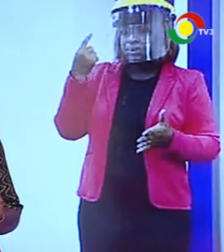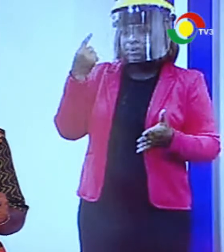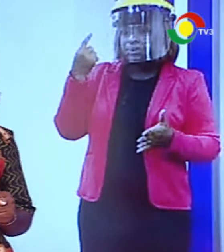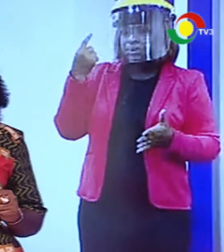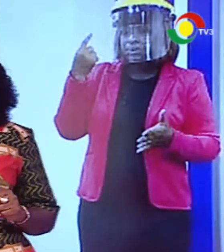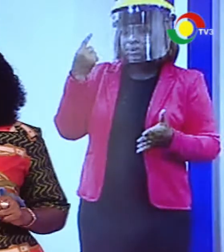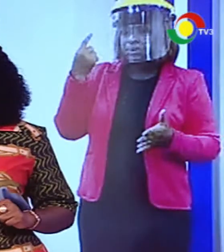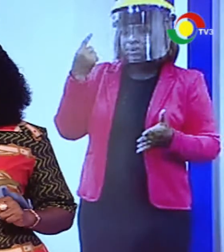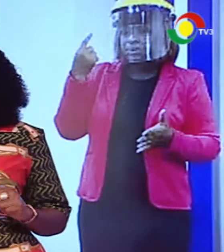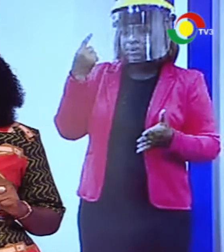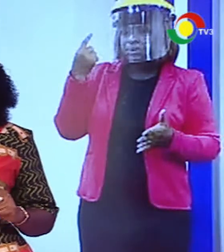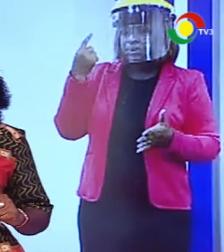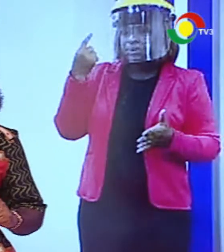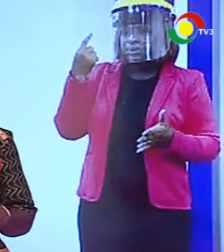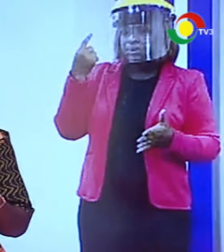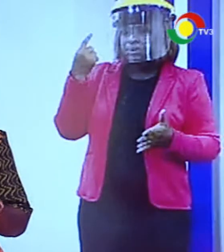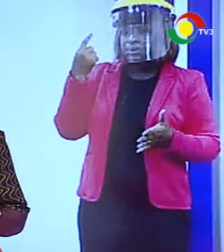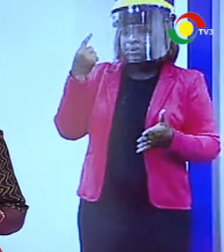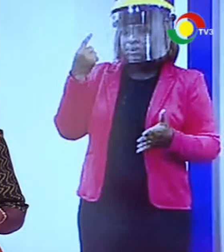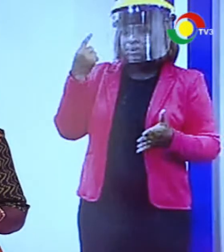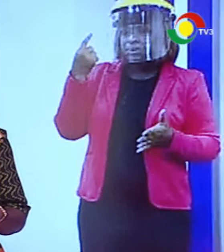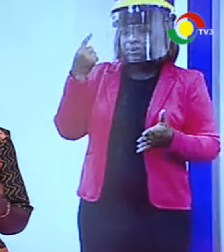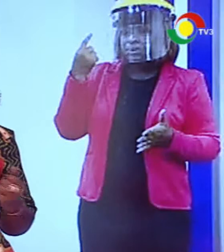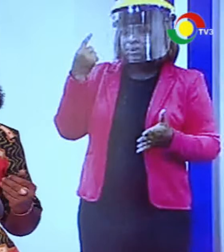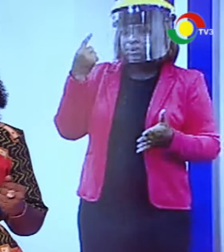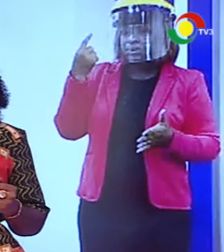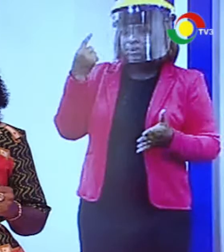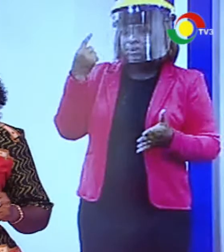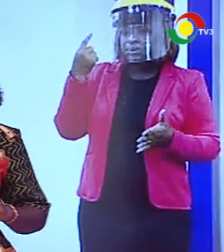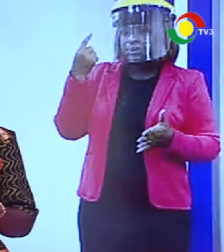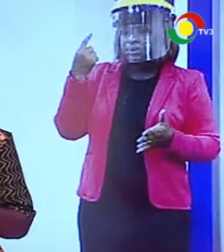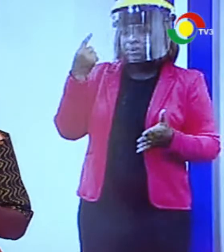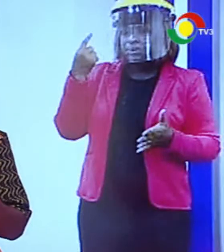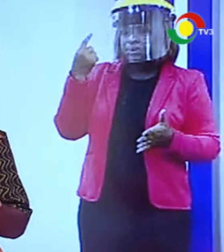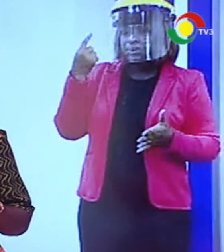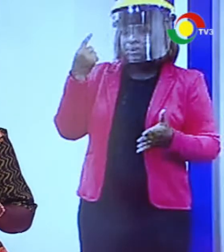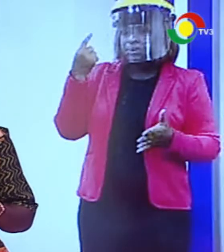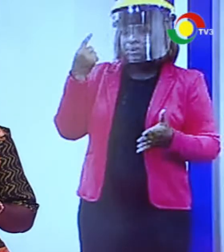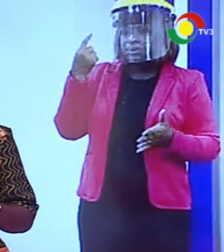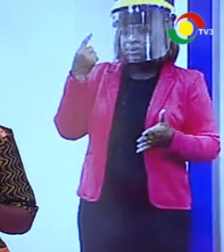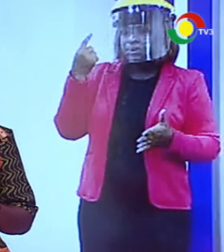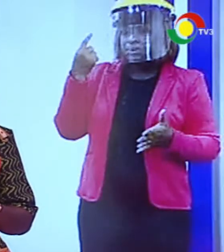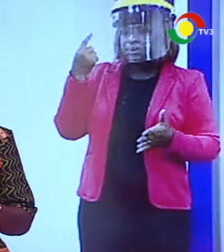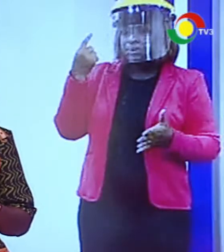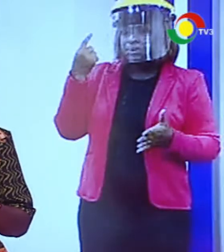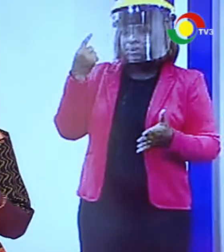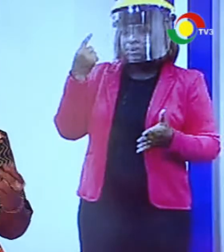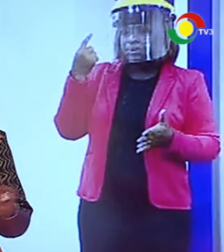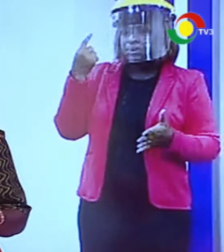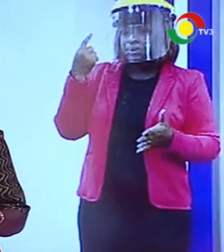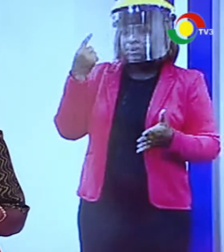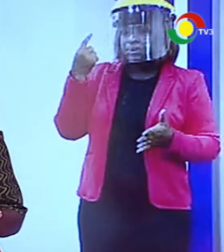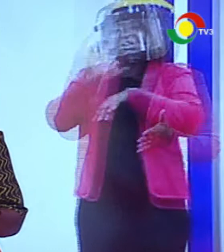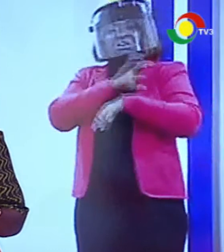positive cases which now stands at 14,568. 6,819 of the cases were